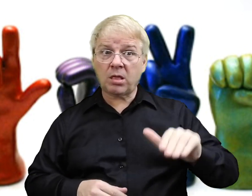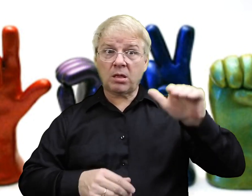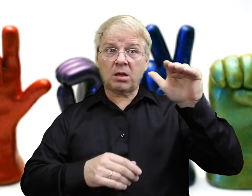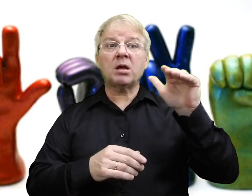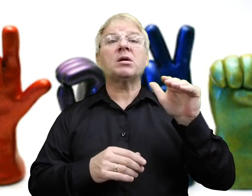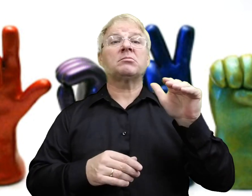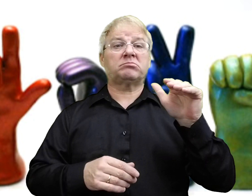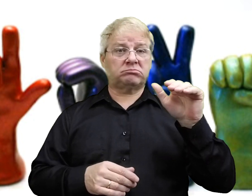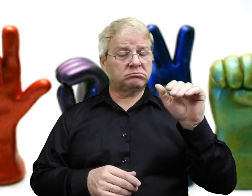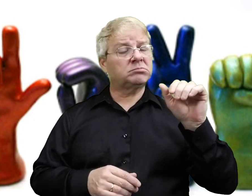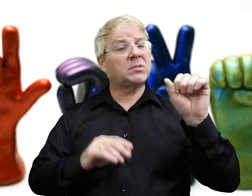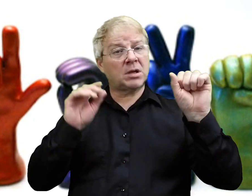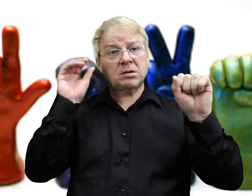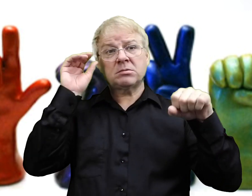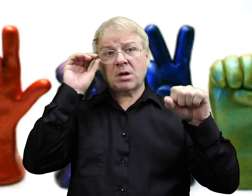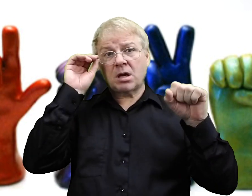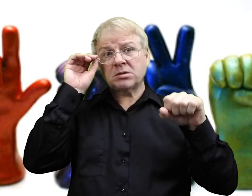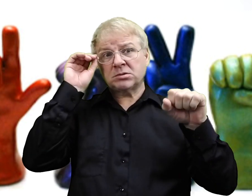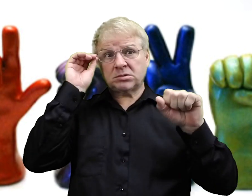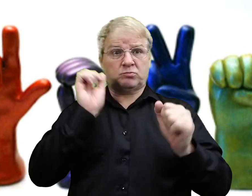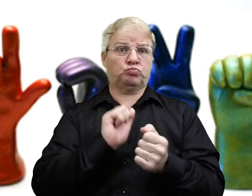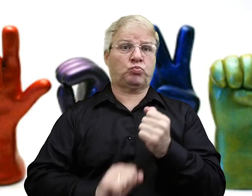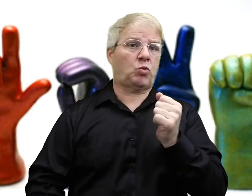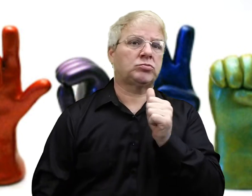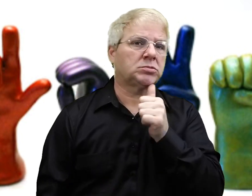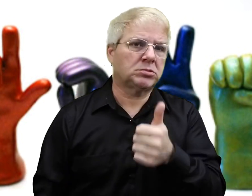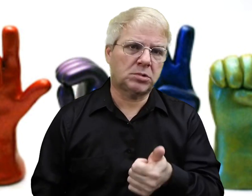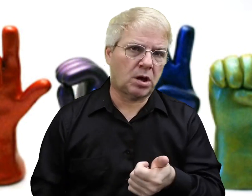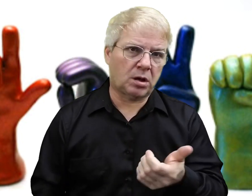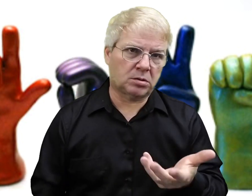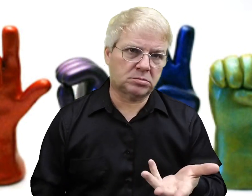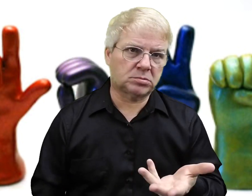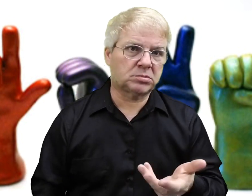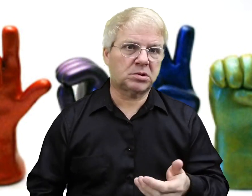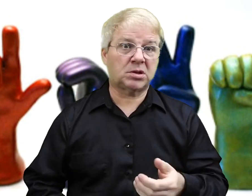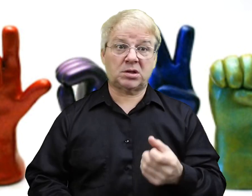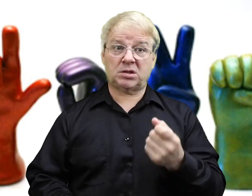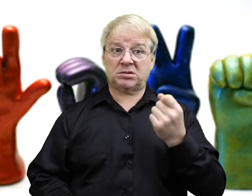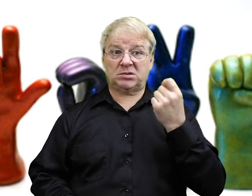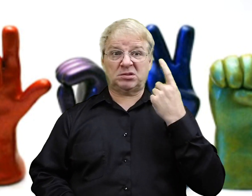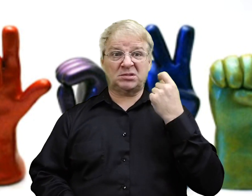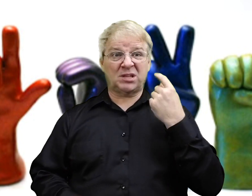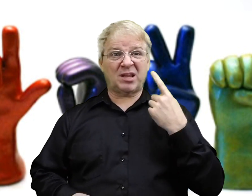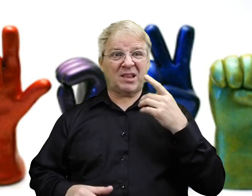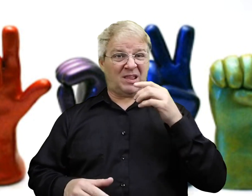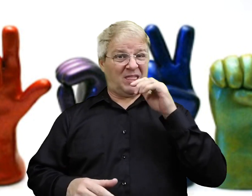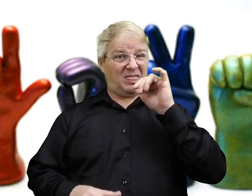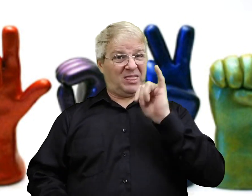Some deaf people grew up in an oral environment. And yes, most are not and haven't grown up